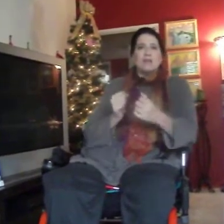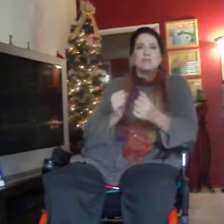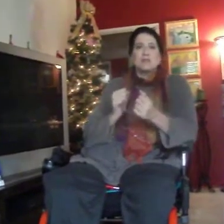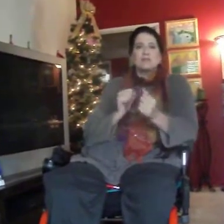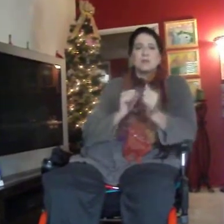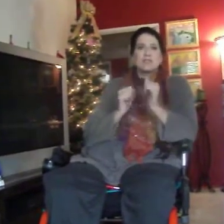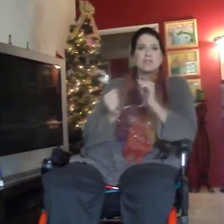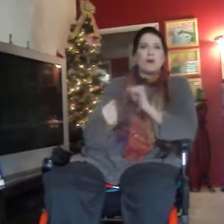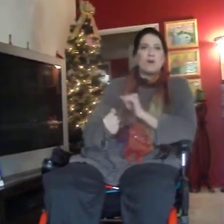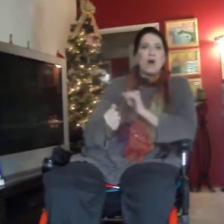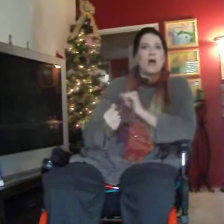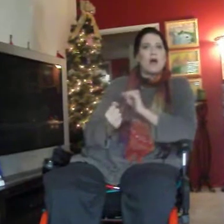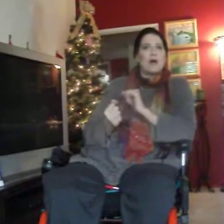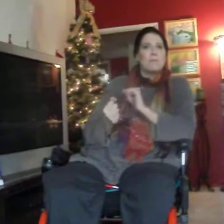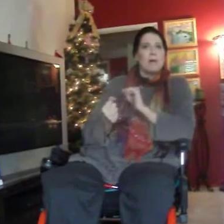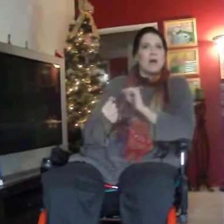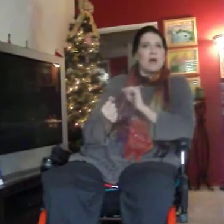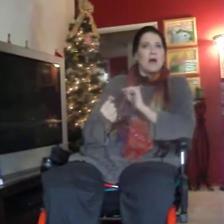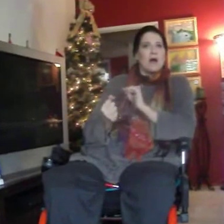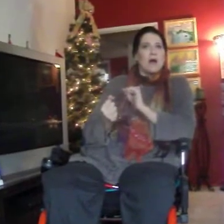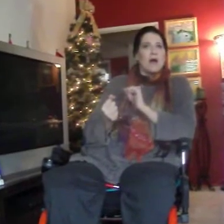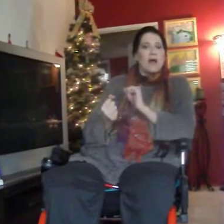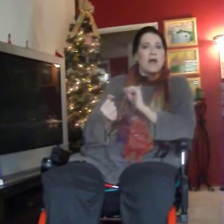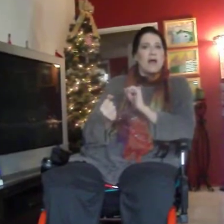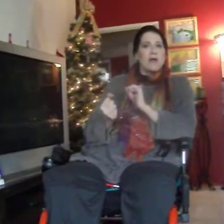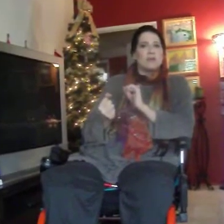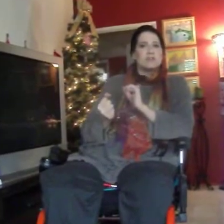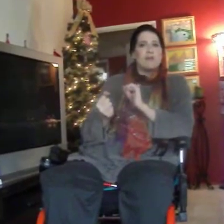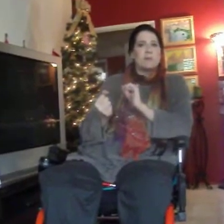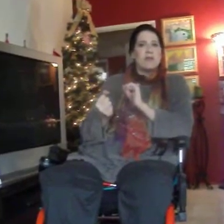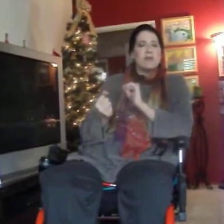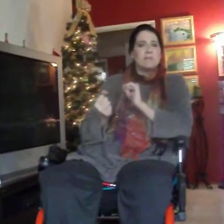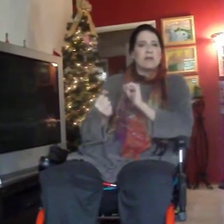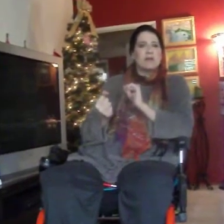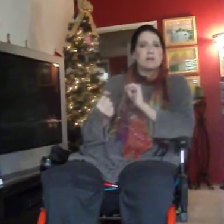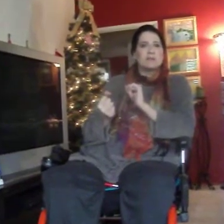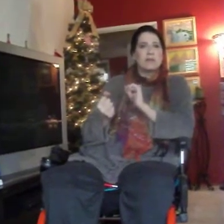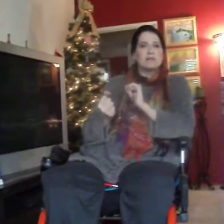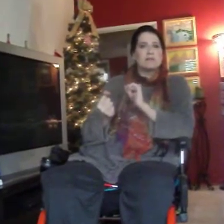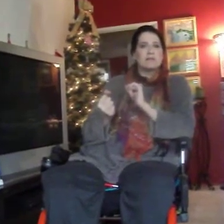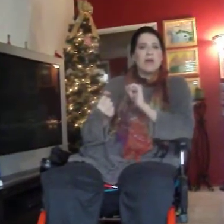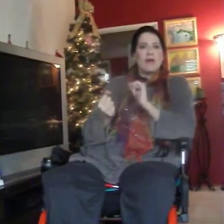so I just wanted to go and wish everybody a Merry Christmas and